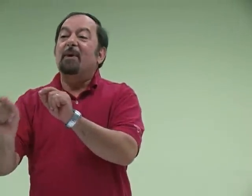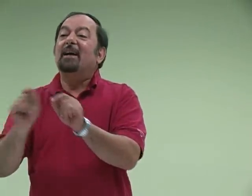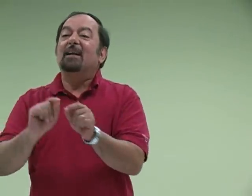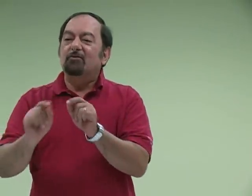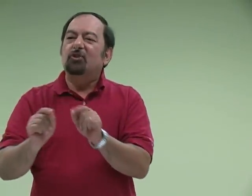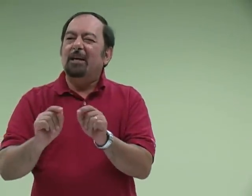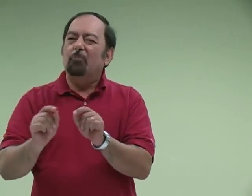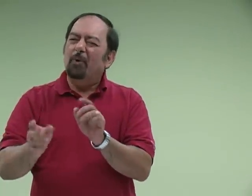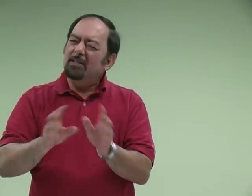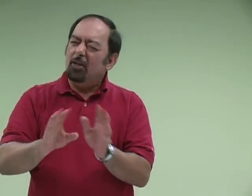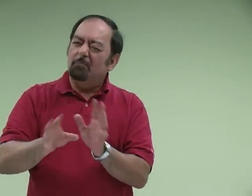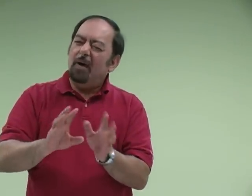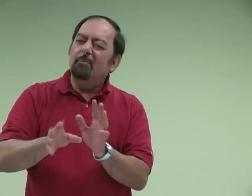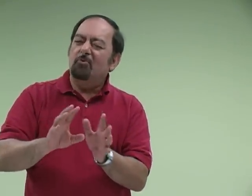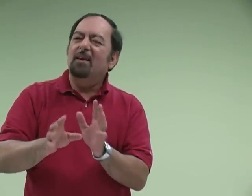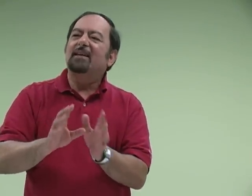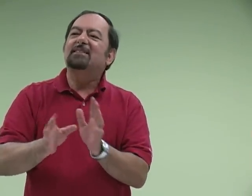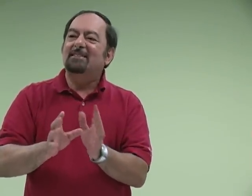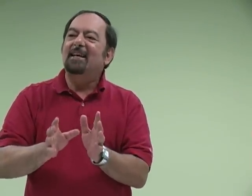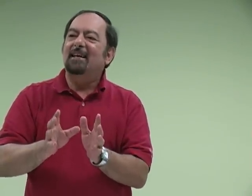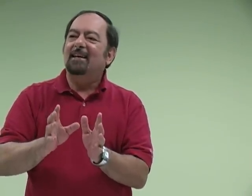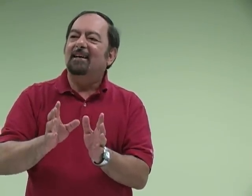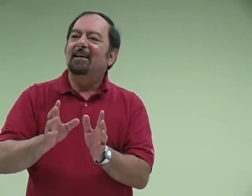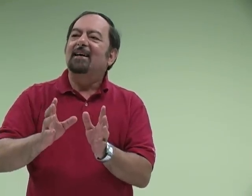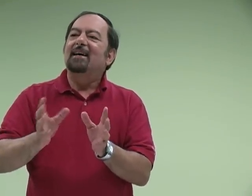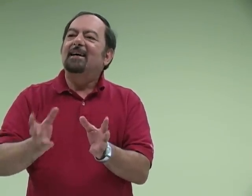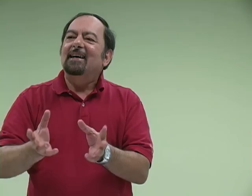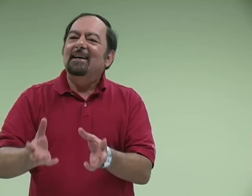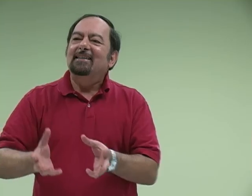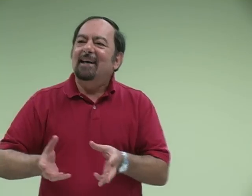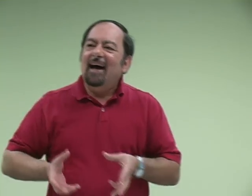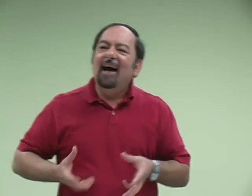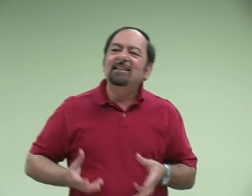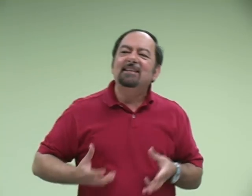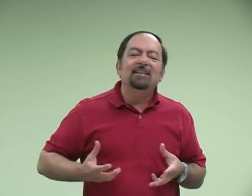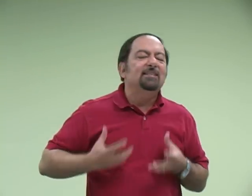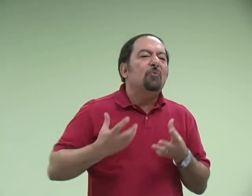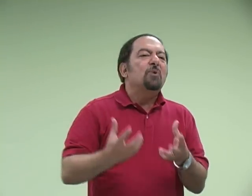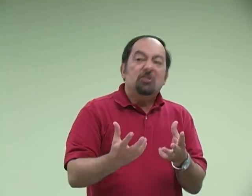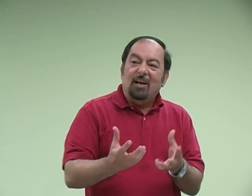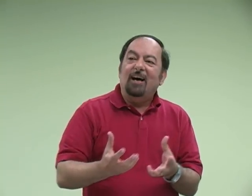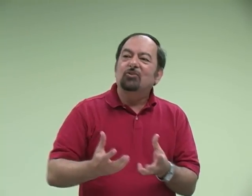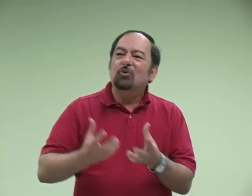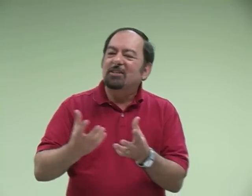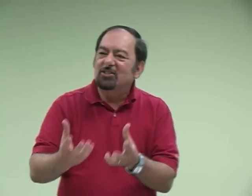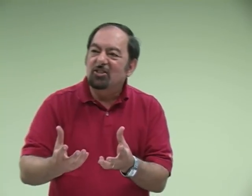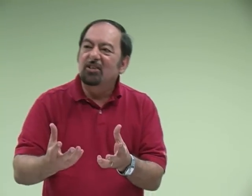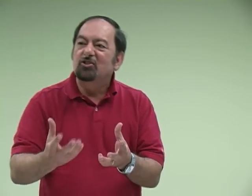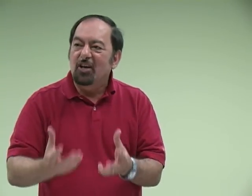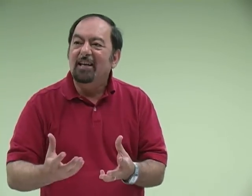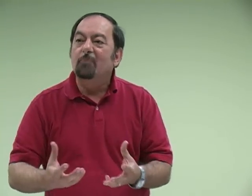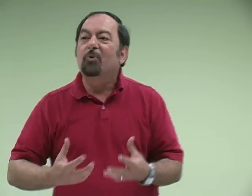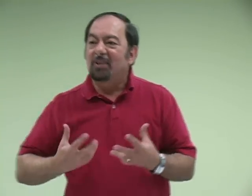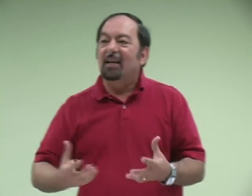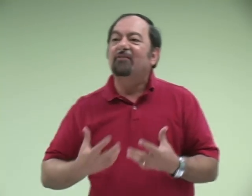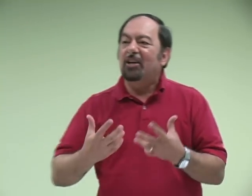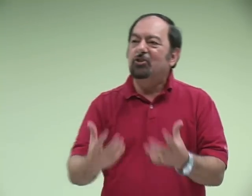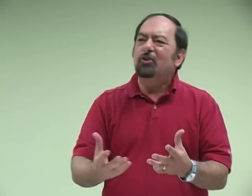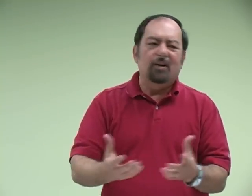Rebekah loved Jacob. What is the Bible really not saying? That Isaac did not reach out to his son Jacob with the love that he should